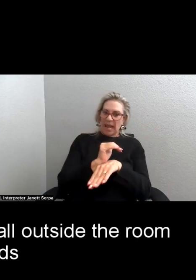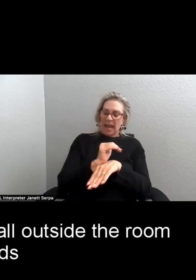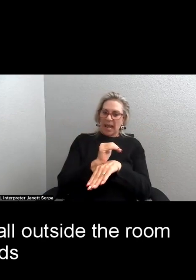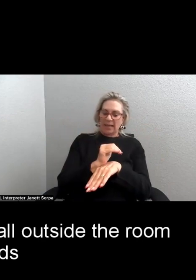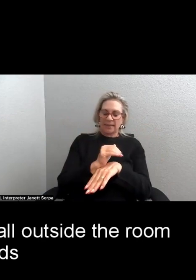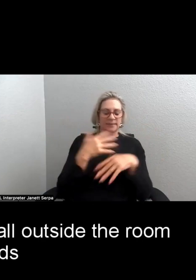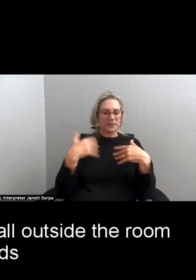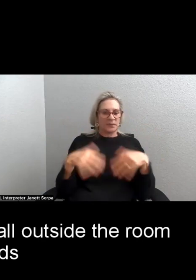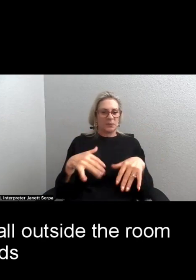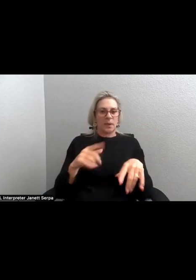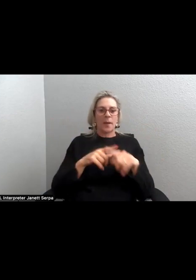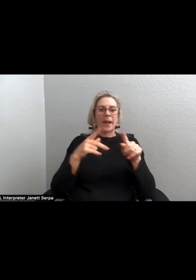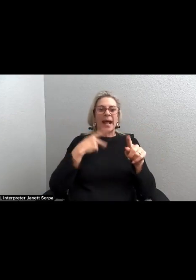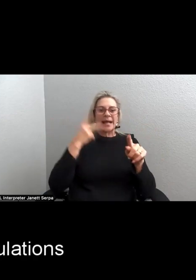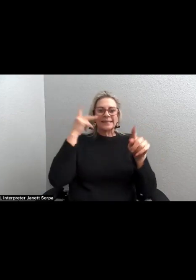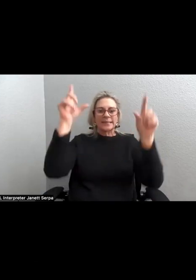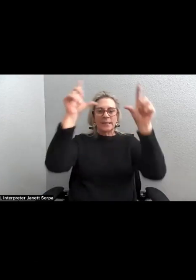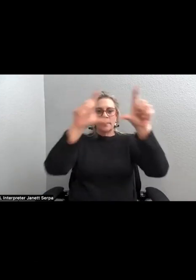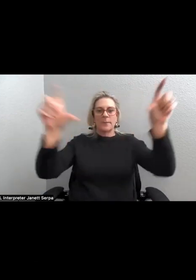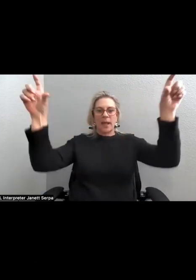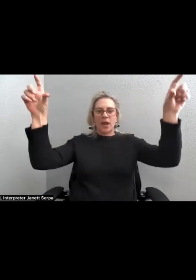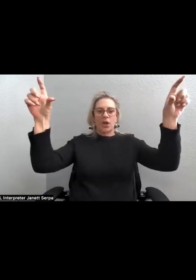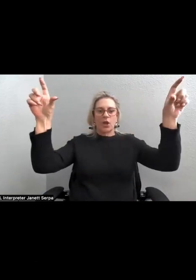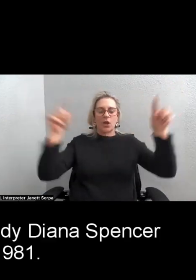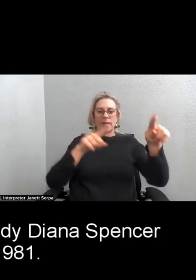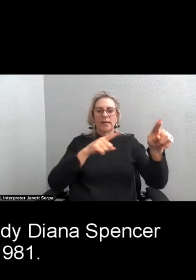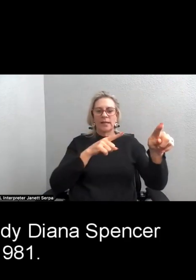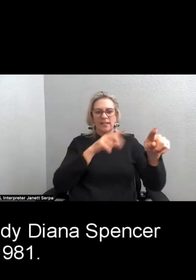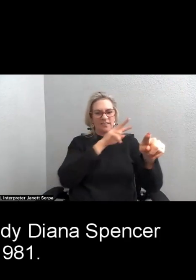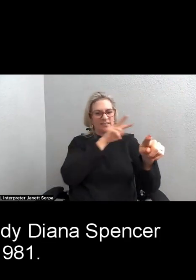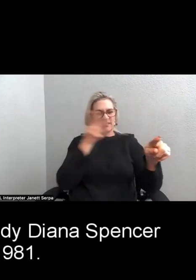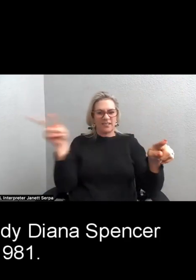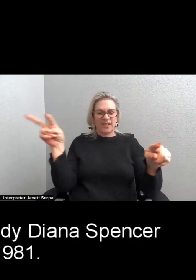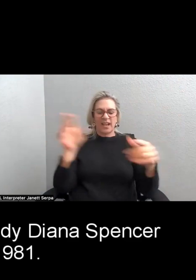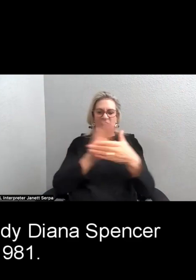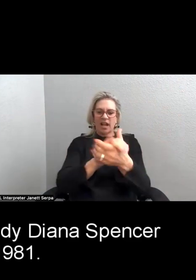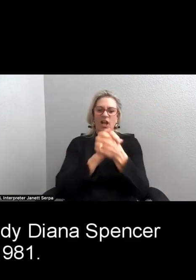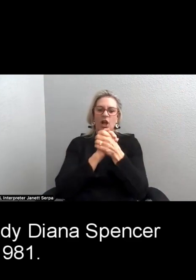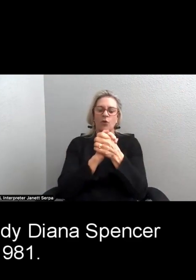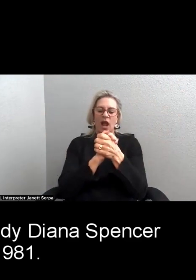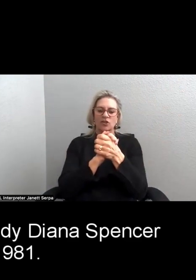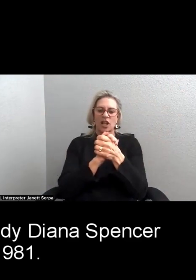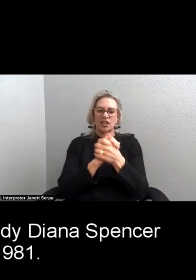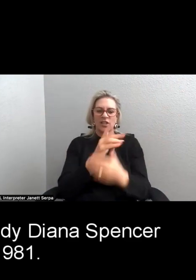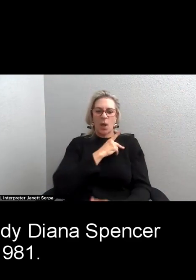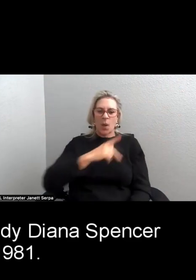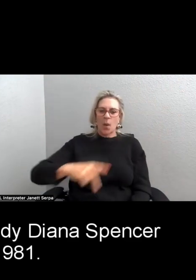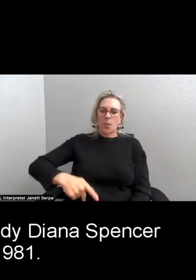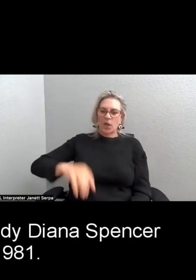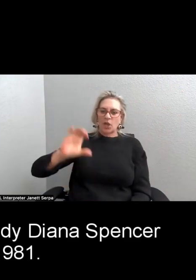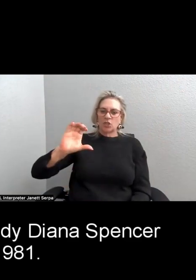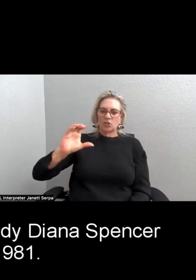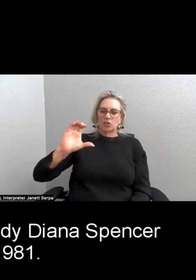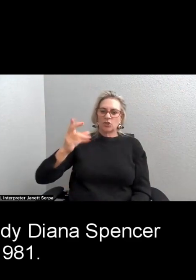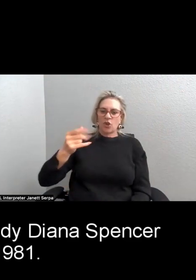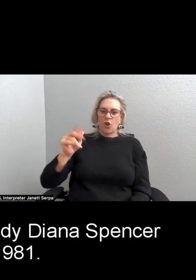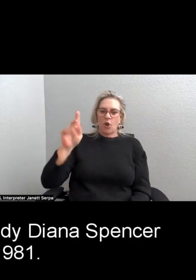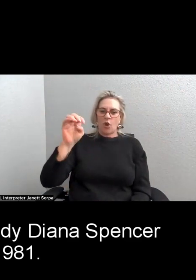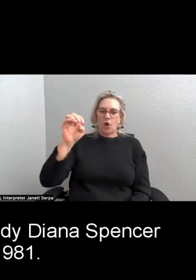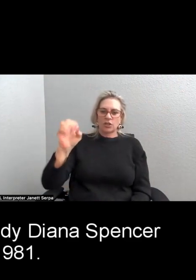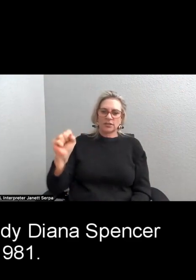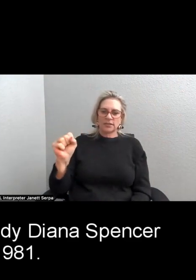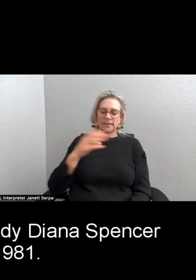wall outside the room reads Congratulations Prince Charles and Lady Diana Spencer 729